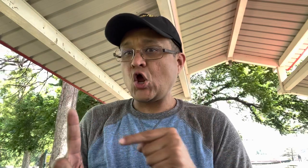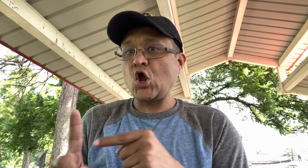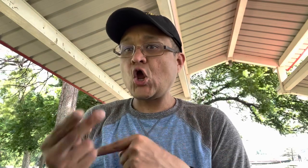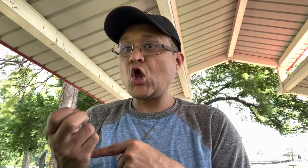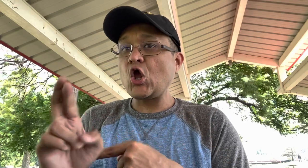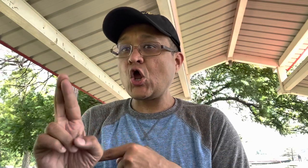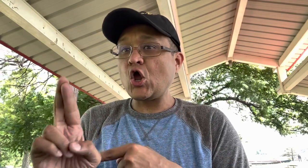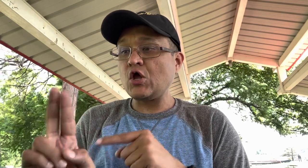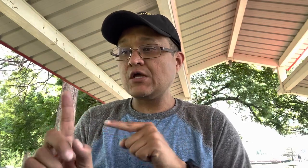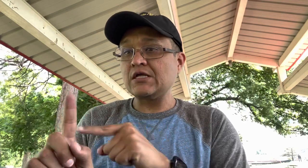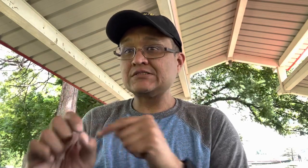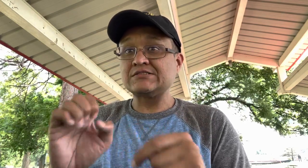her